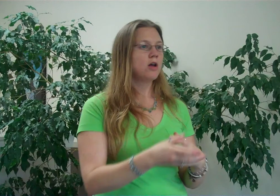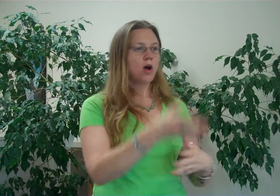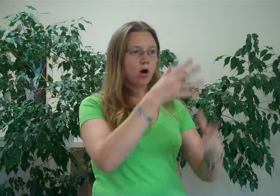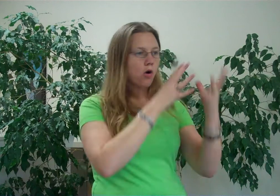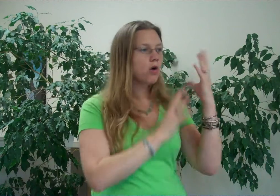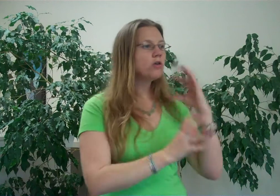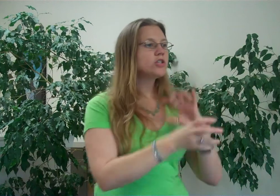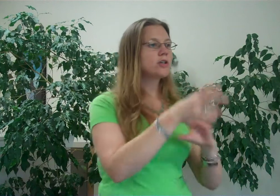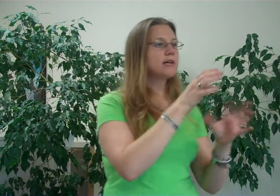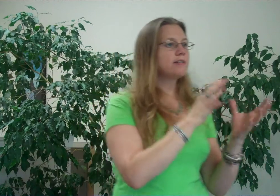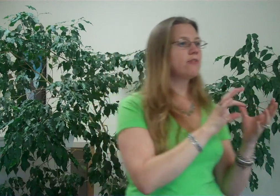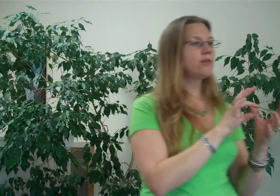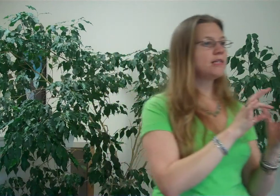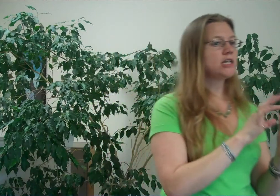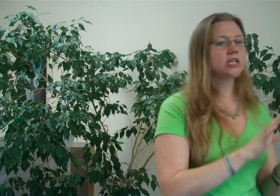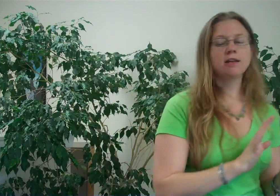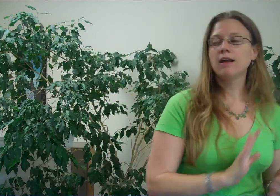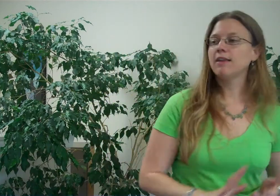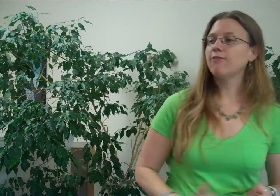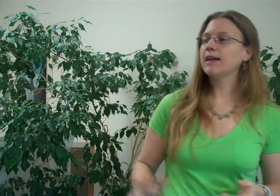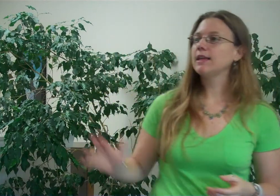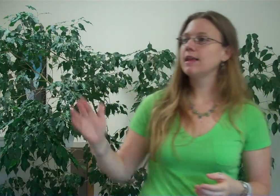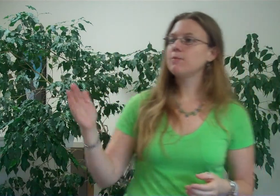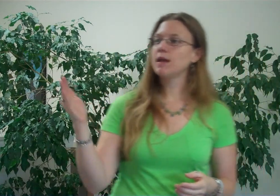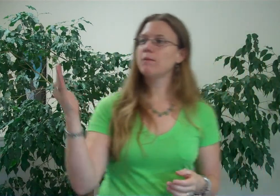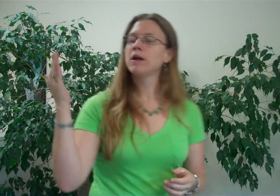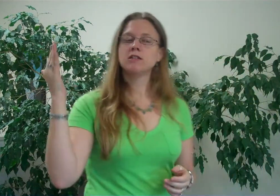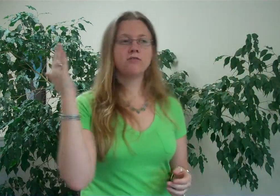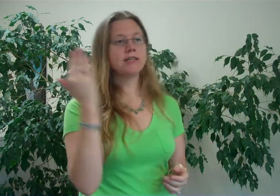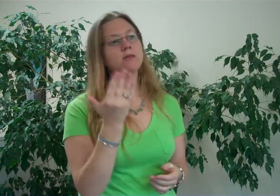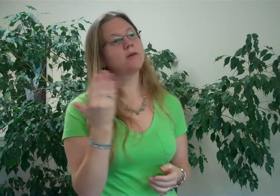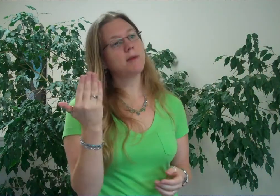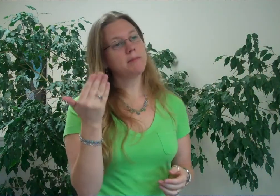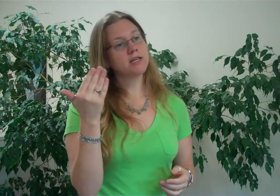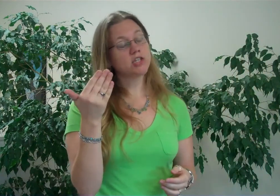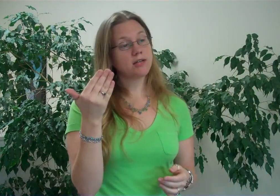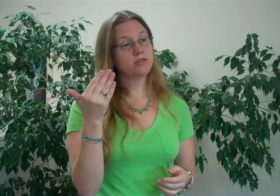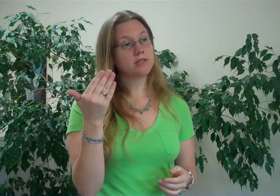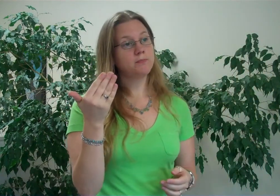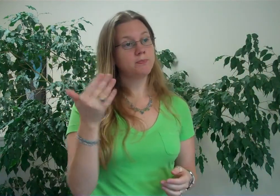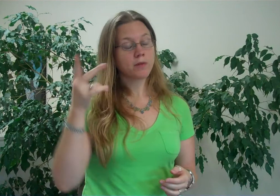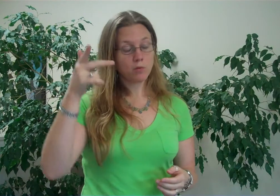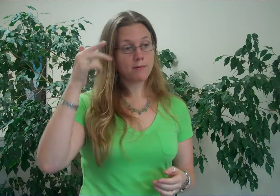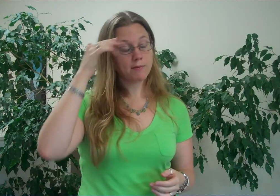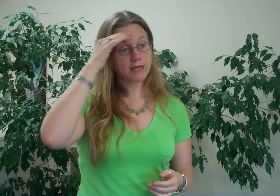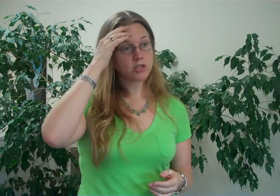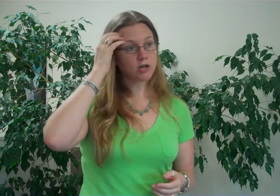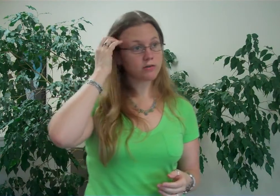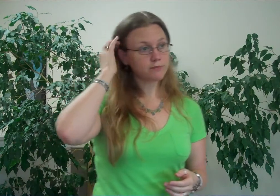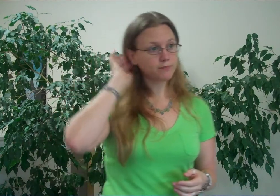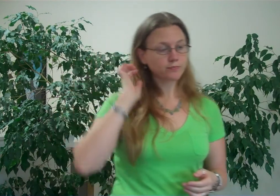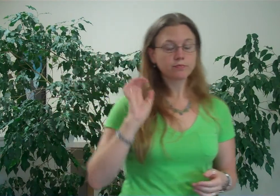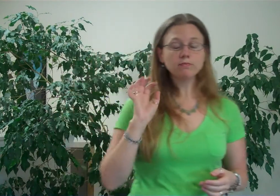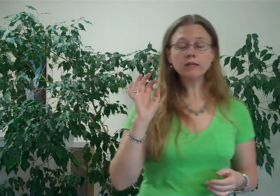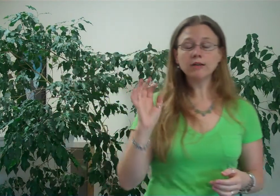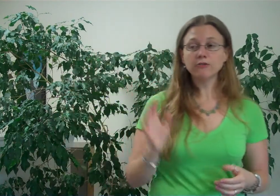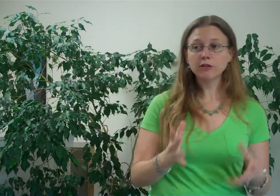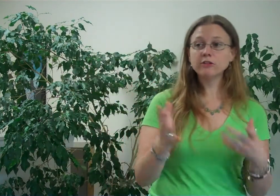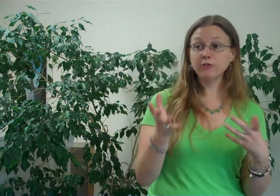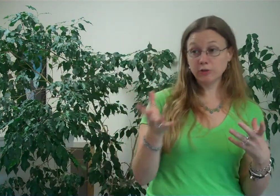A whole journey of self-realization that finally led me up to facing one of my biggest challenges, one of my biggest struggles. For those of you who